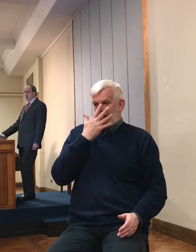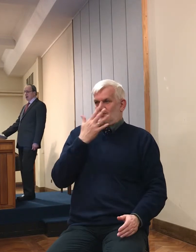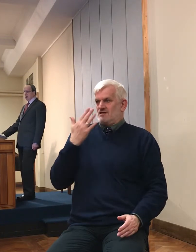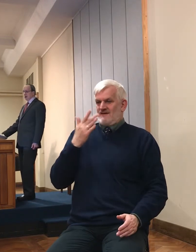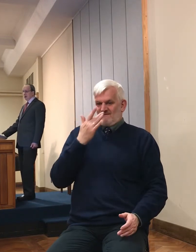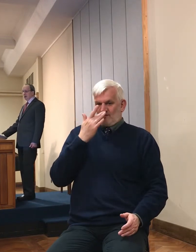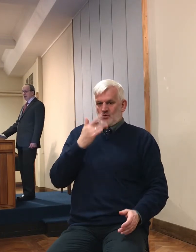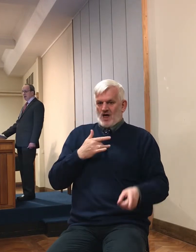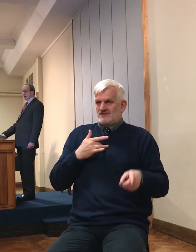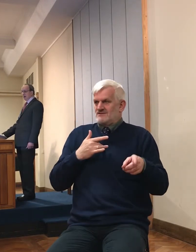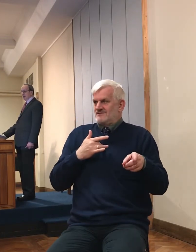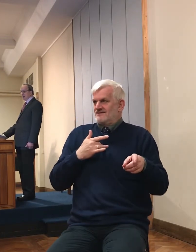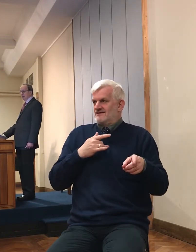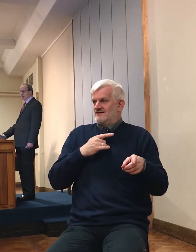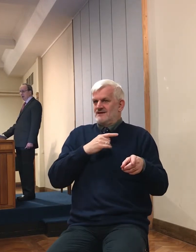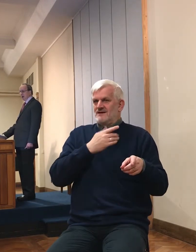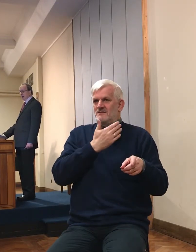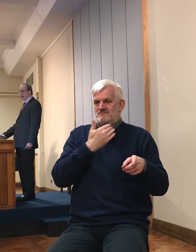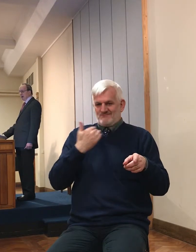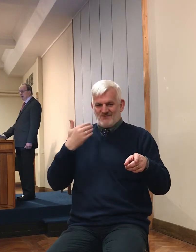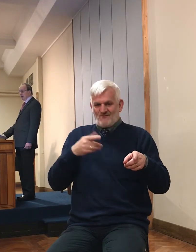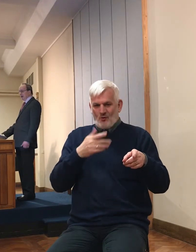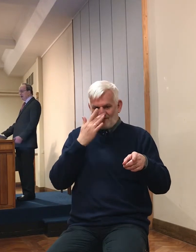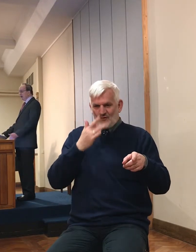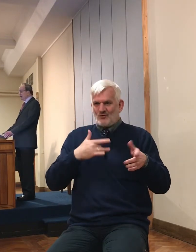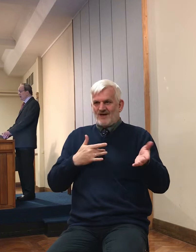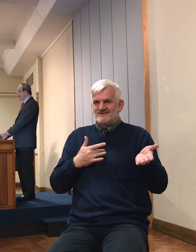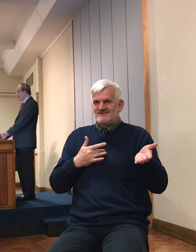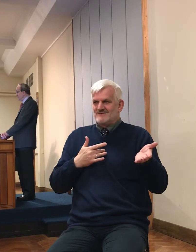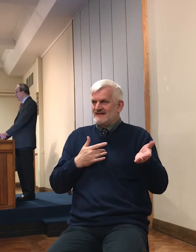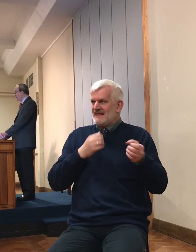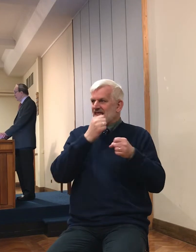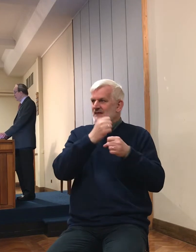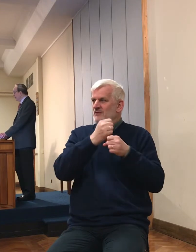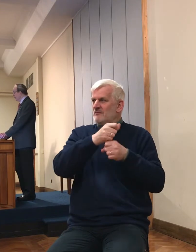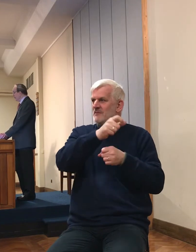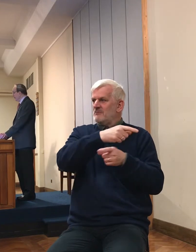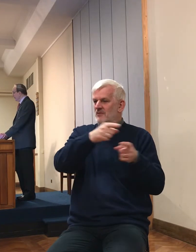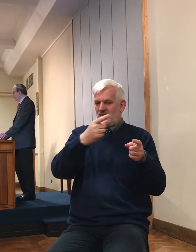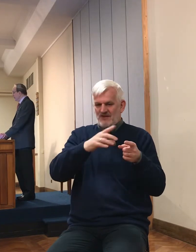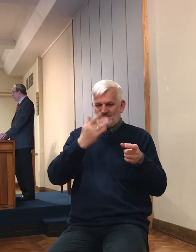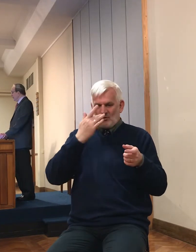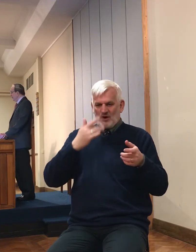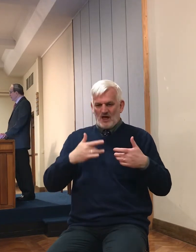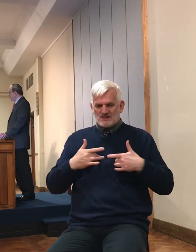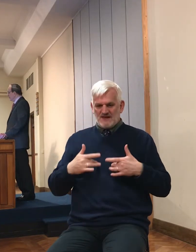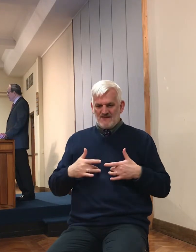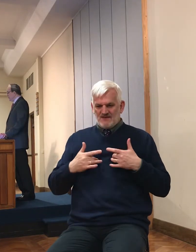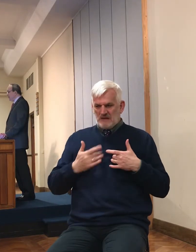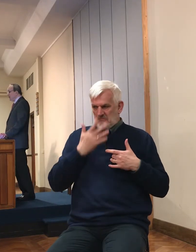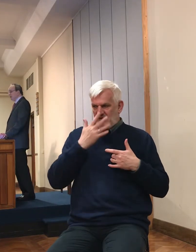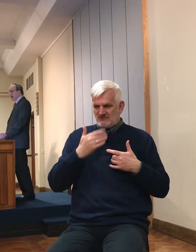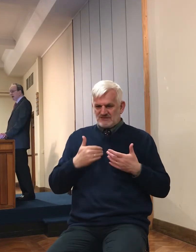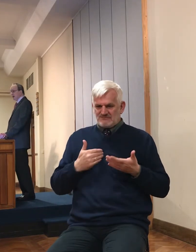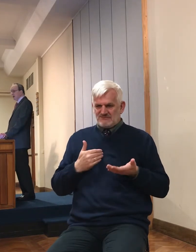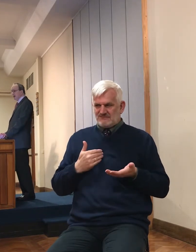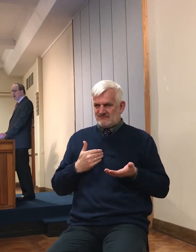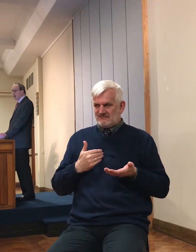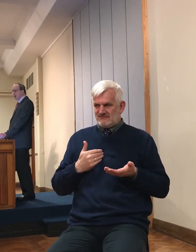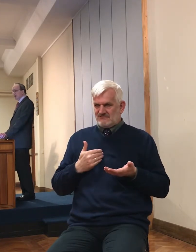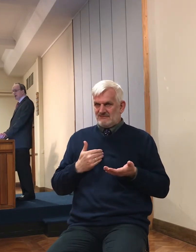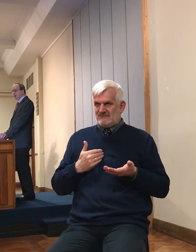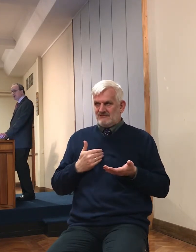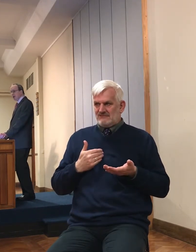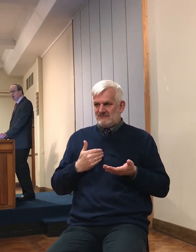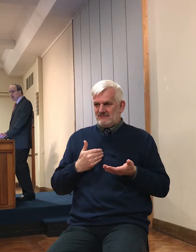The Gibeonites were an embarrassment to him. In the eyes of his people, he had appeared to be taken in by them,